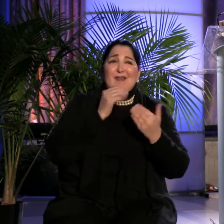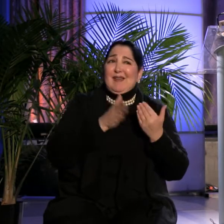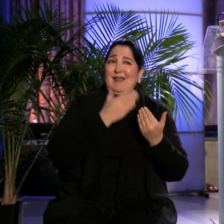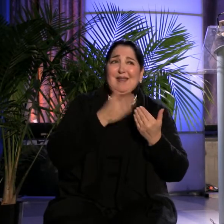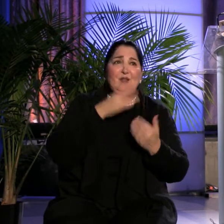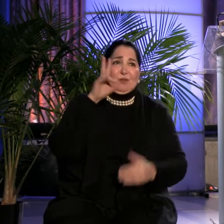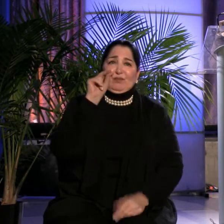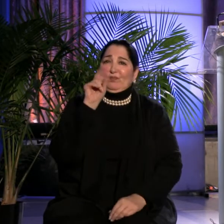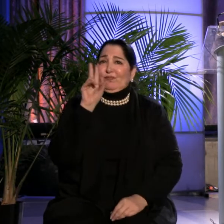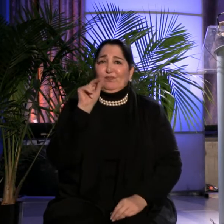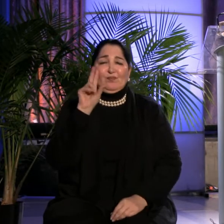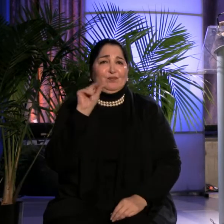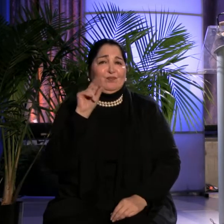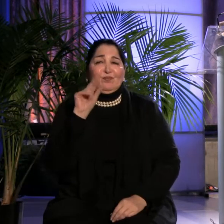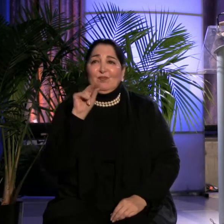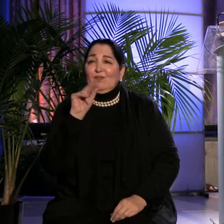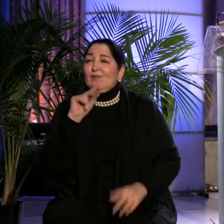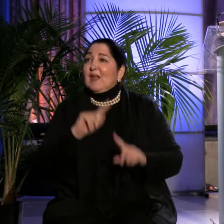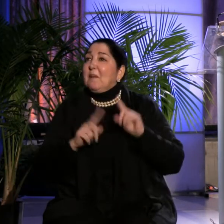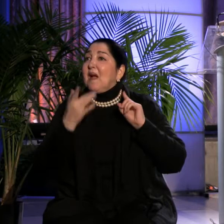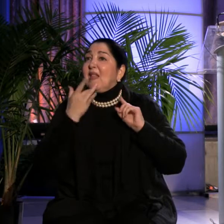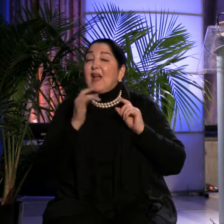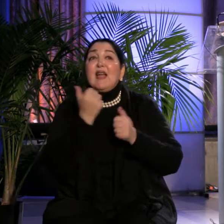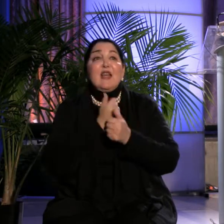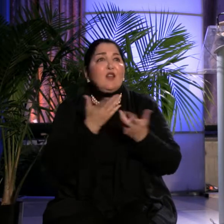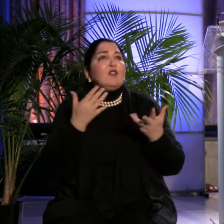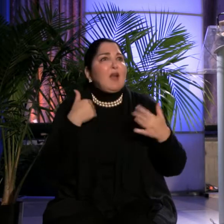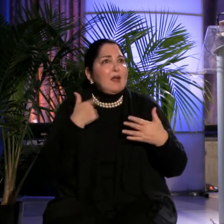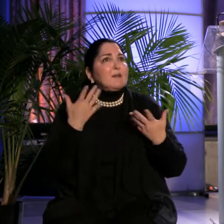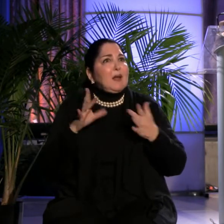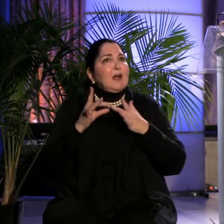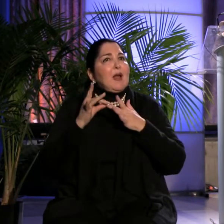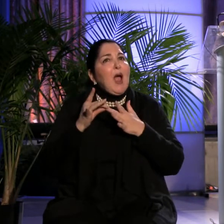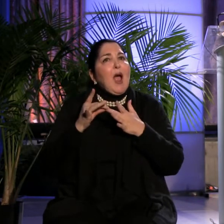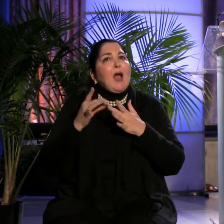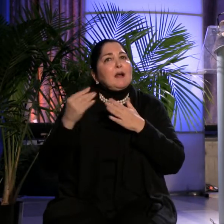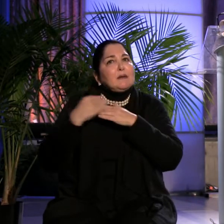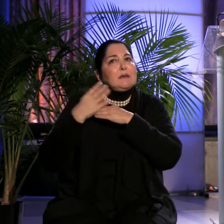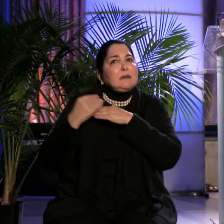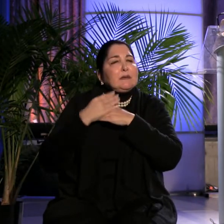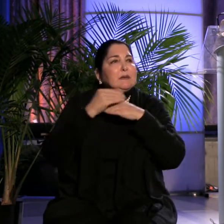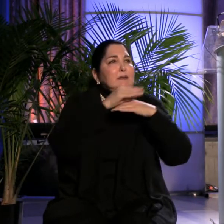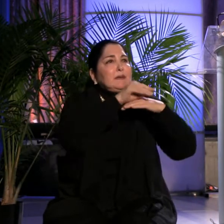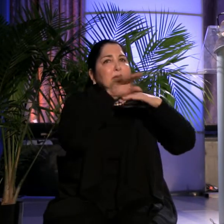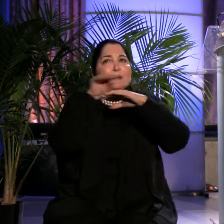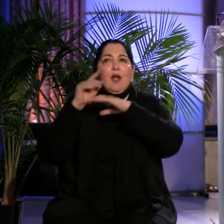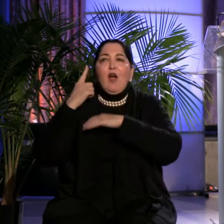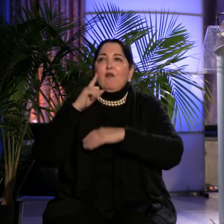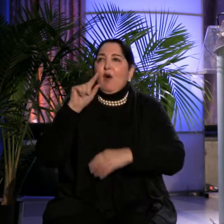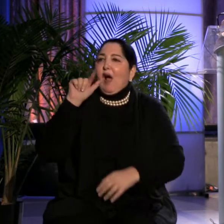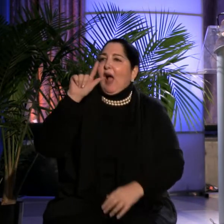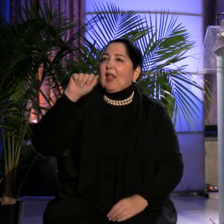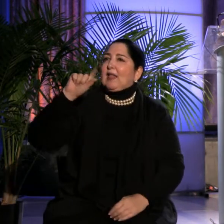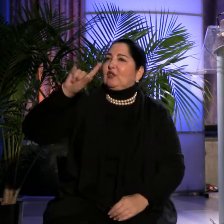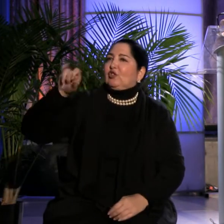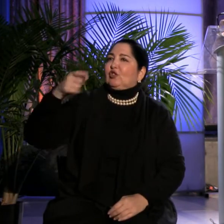fortunately, each has had the benefit of guidance from Alicia Anstead. Give it up for her.